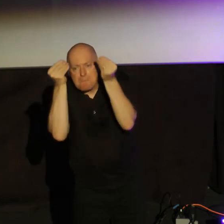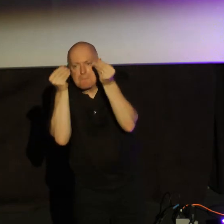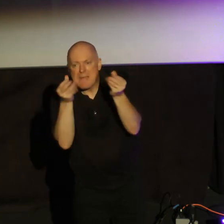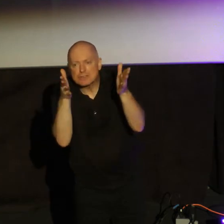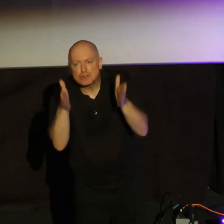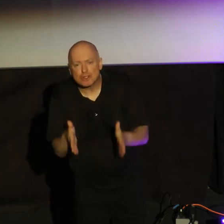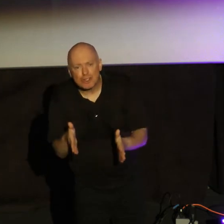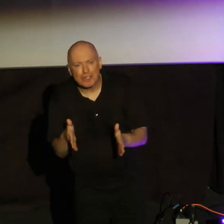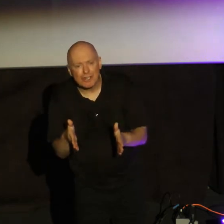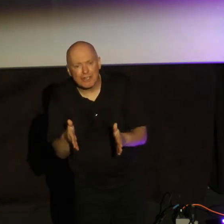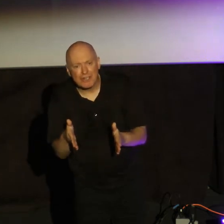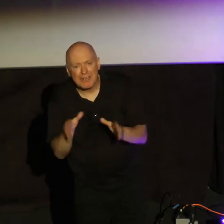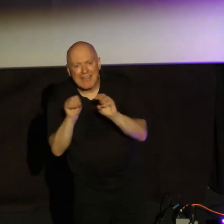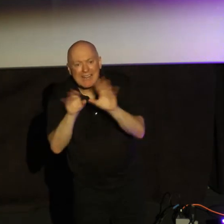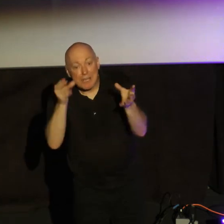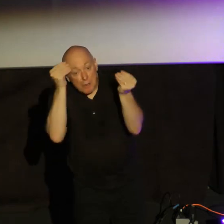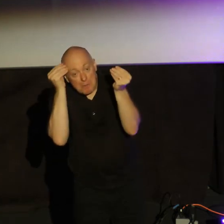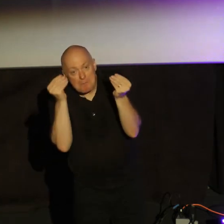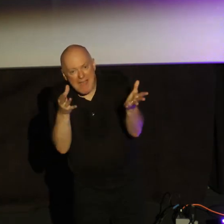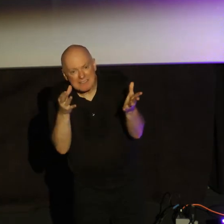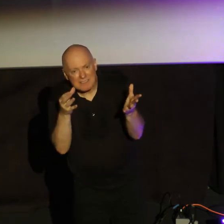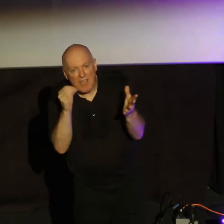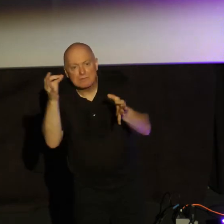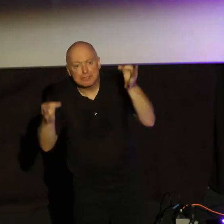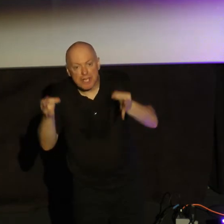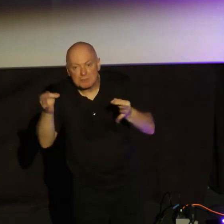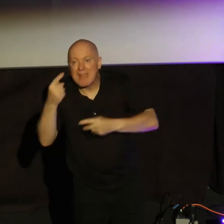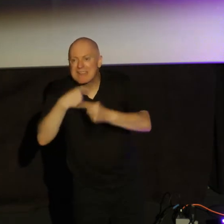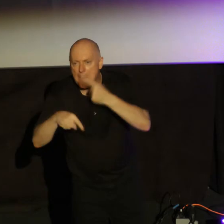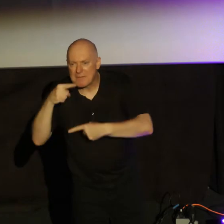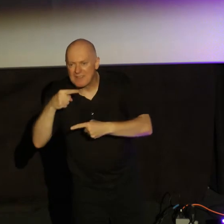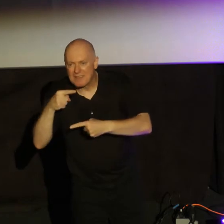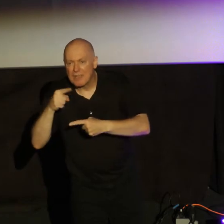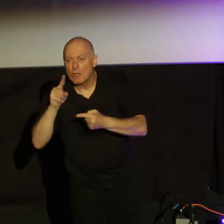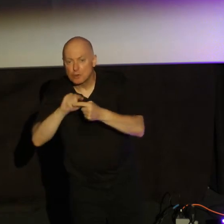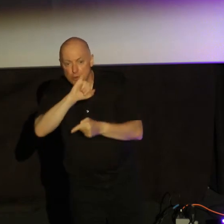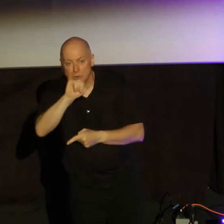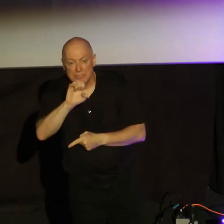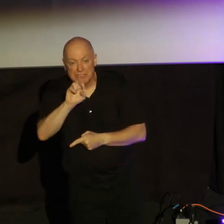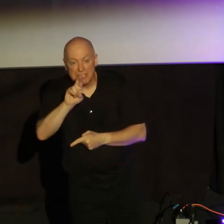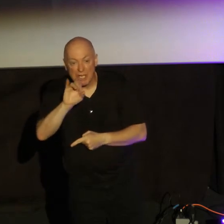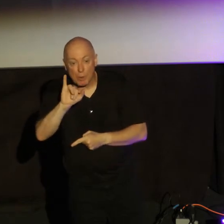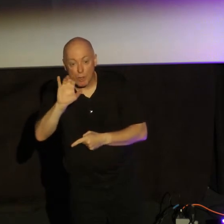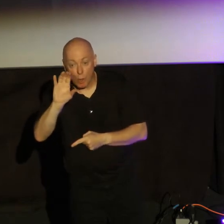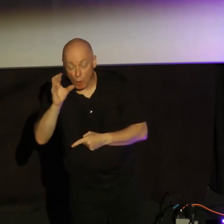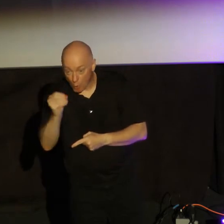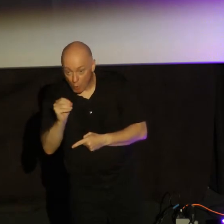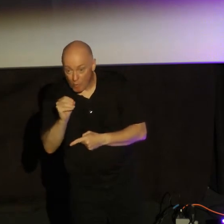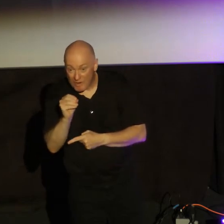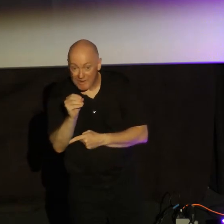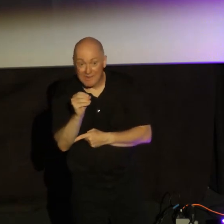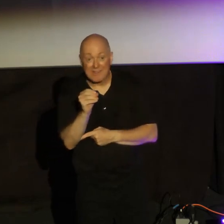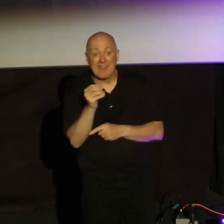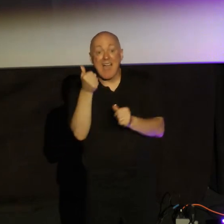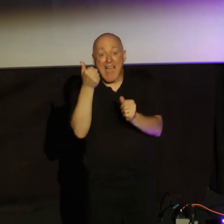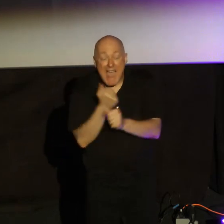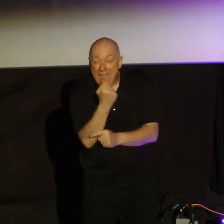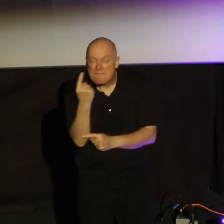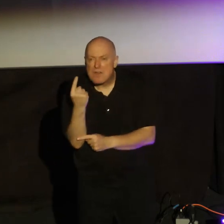There was a clear message of judgment that was coming to Jericho. And everyone heard